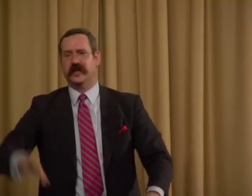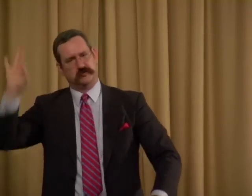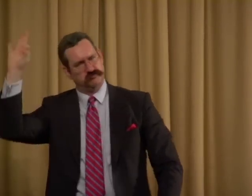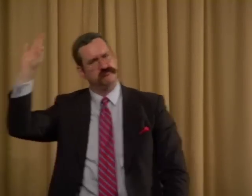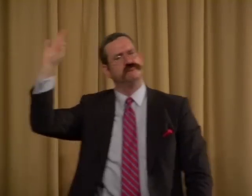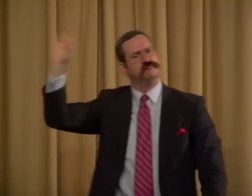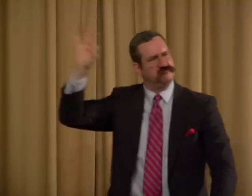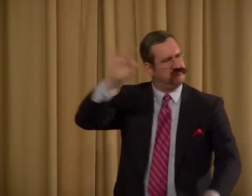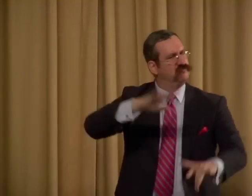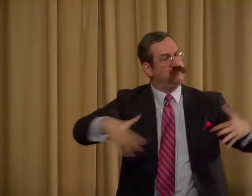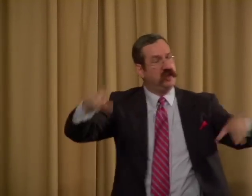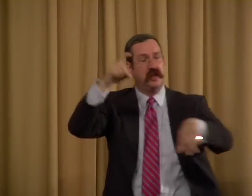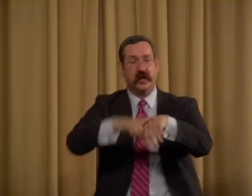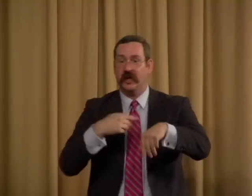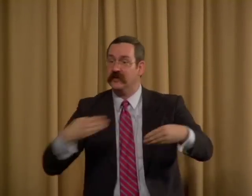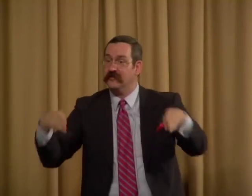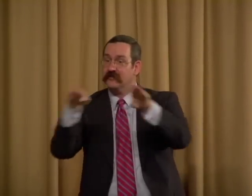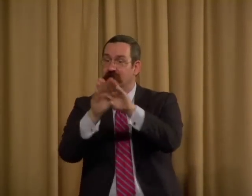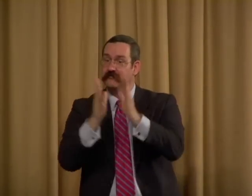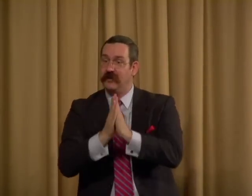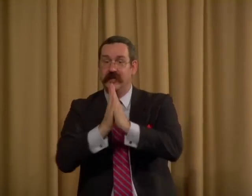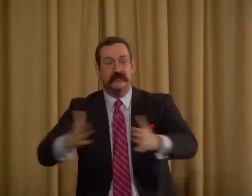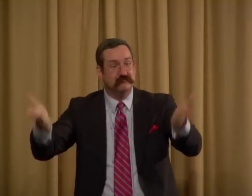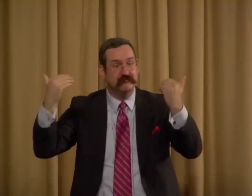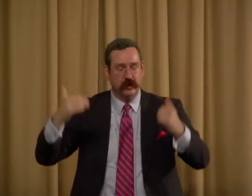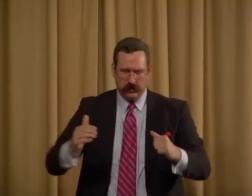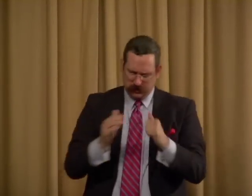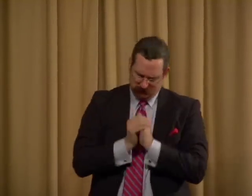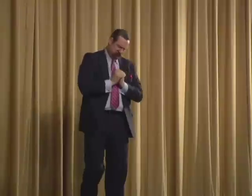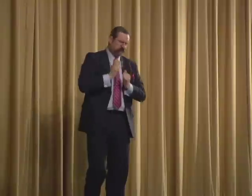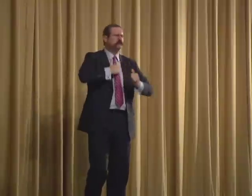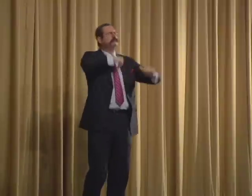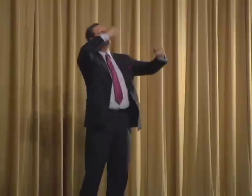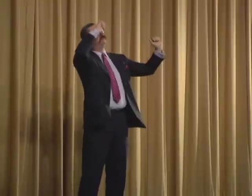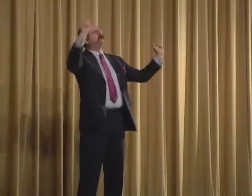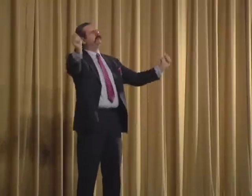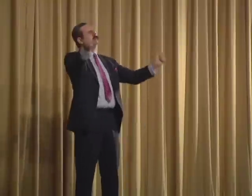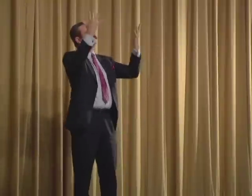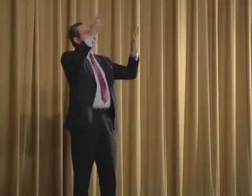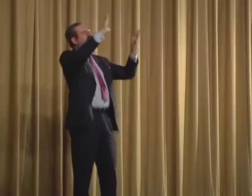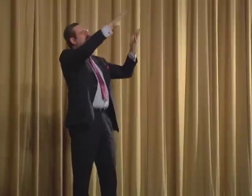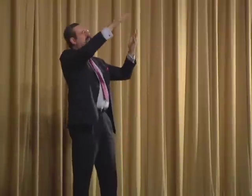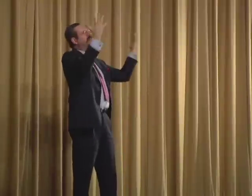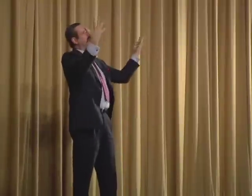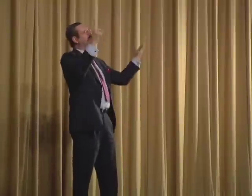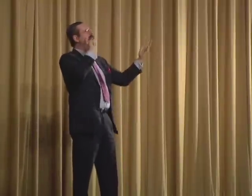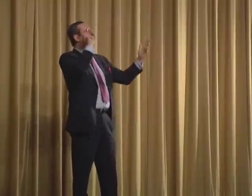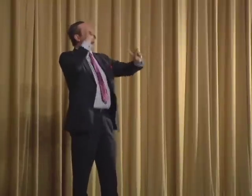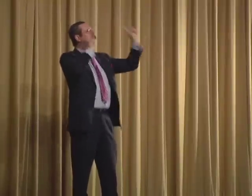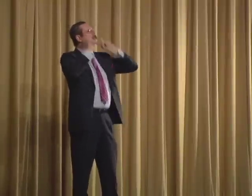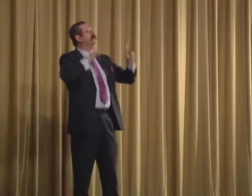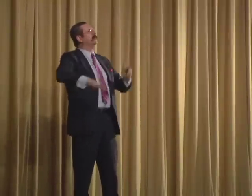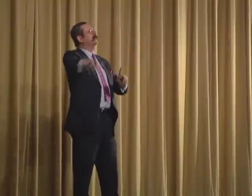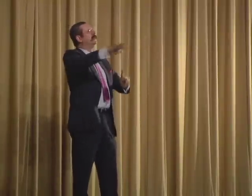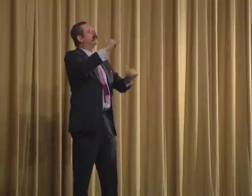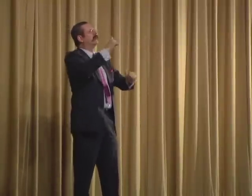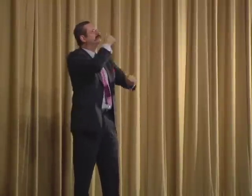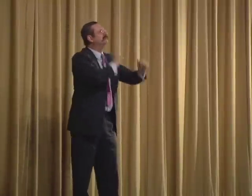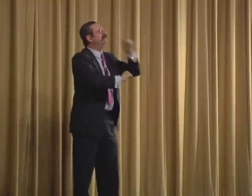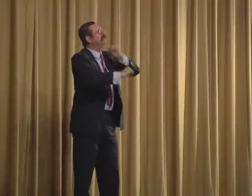Do they raise our spirits every Sunday? And I close with a prayer. Our Father, our the